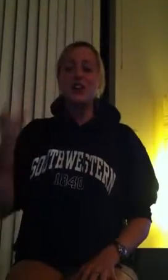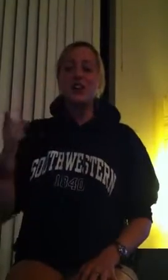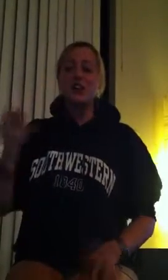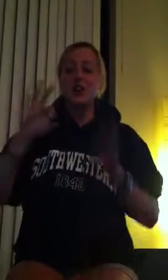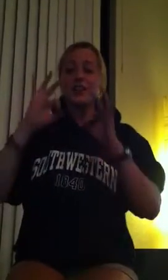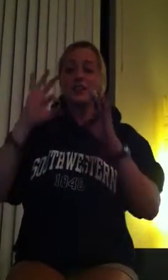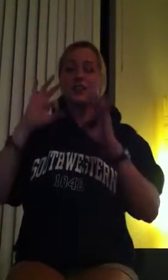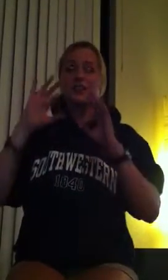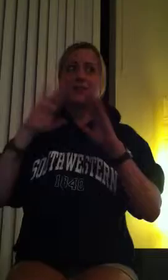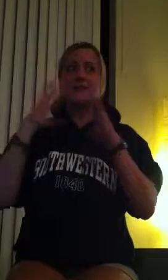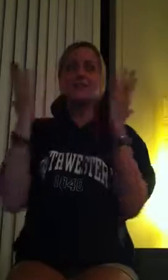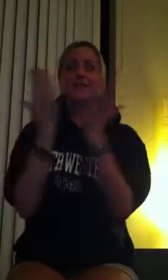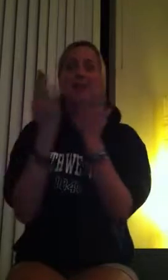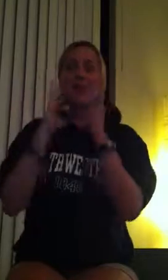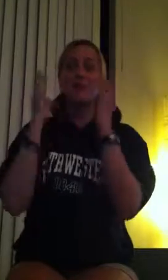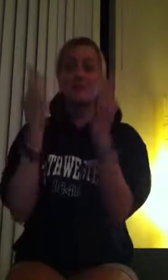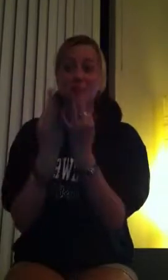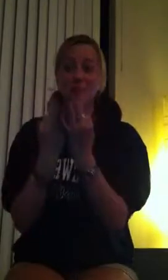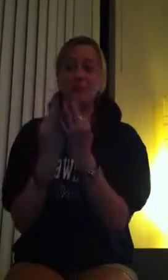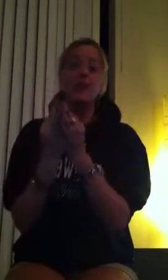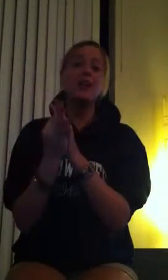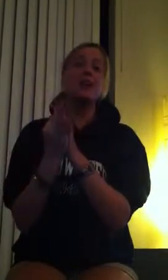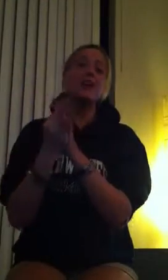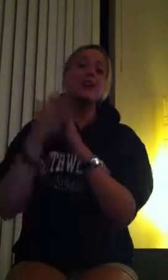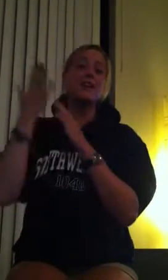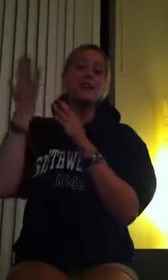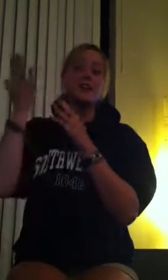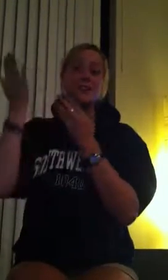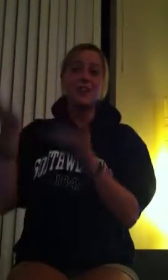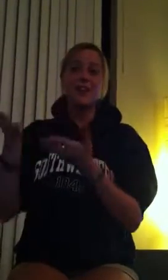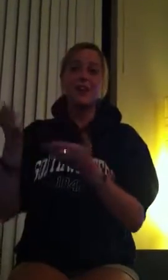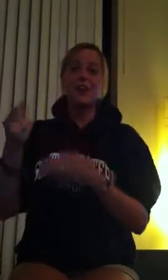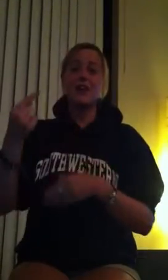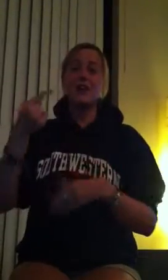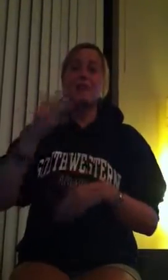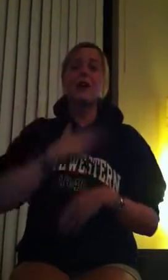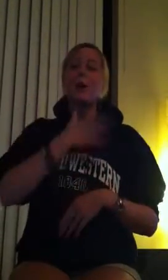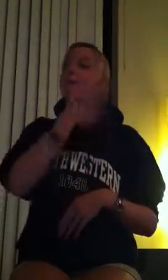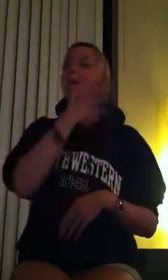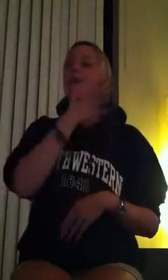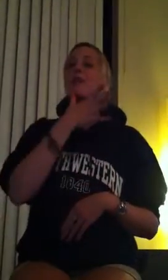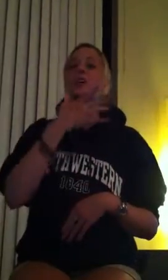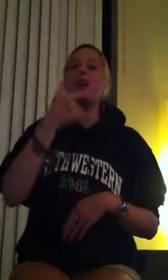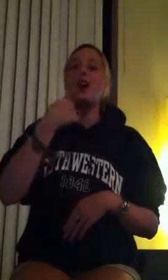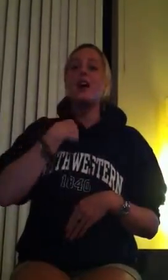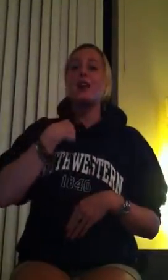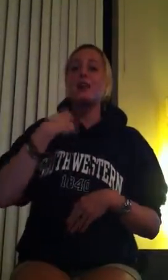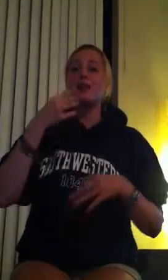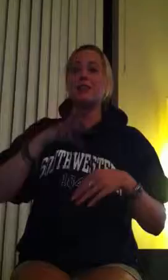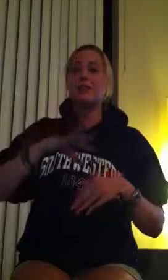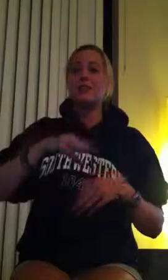entire family behind, and I think that was hard.